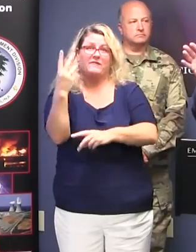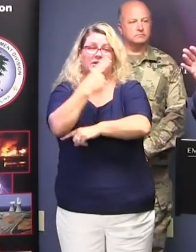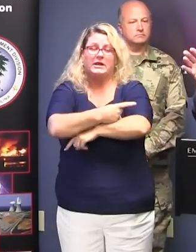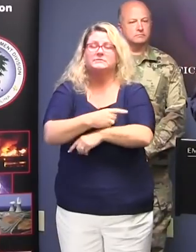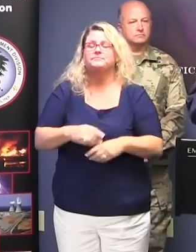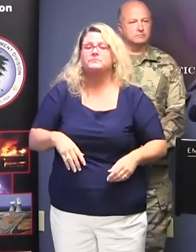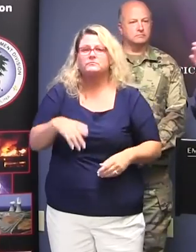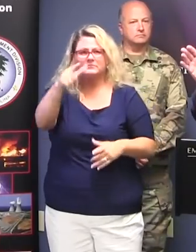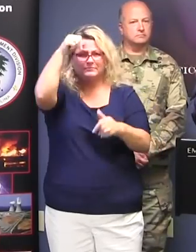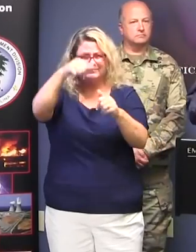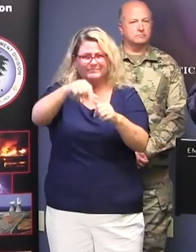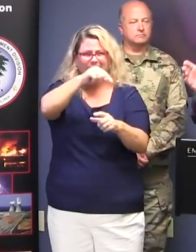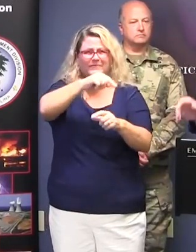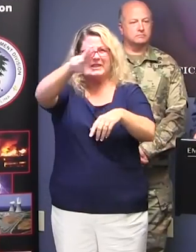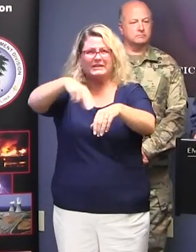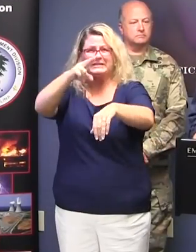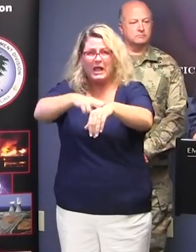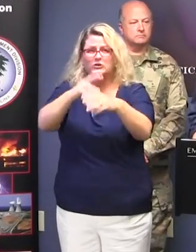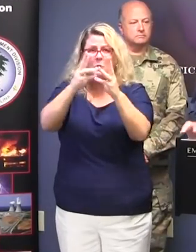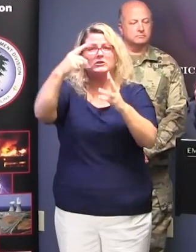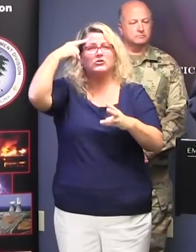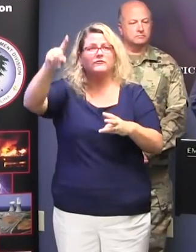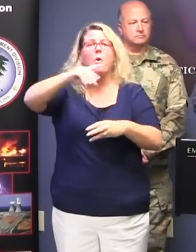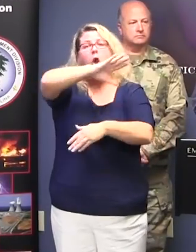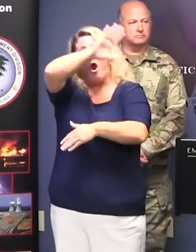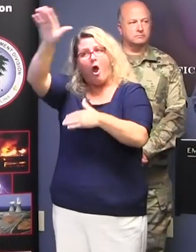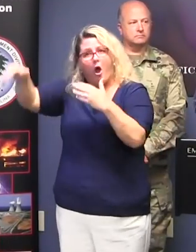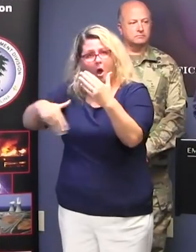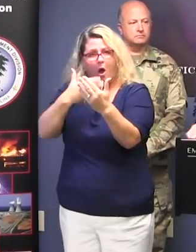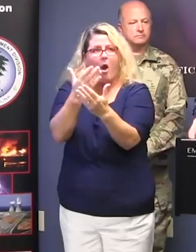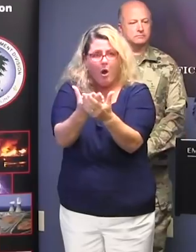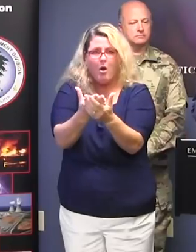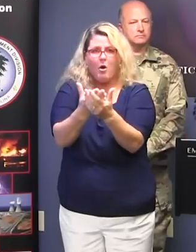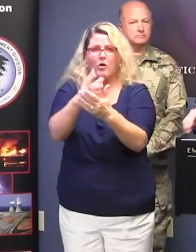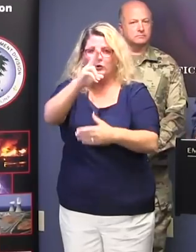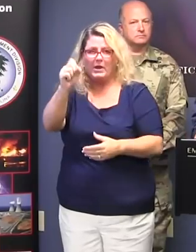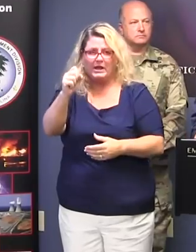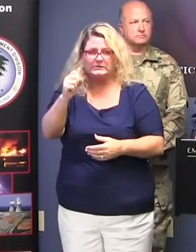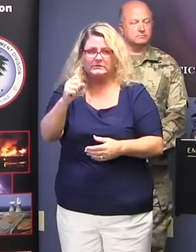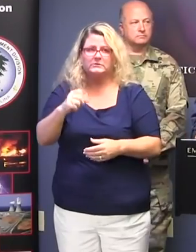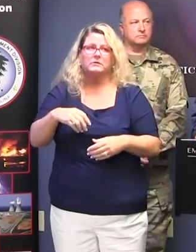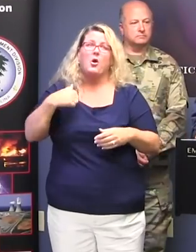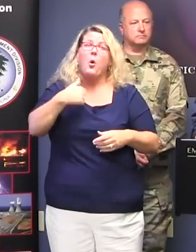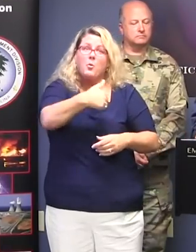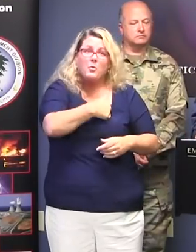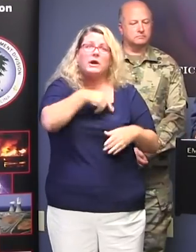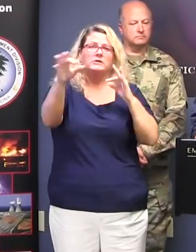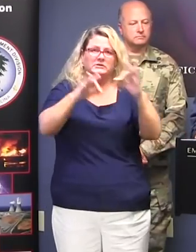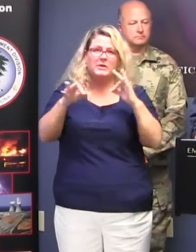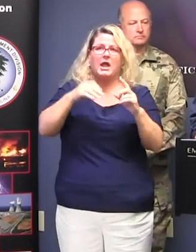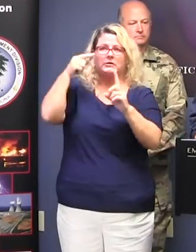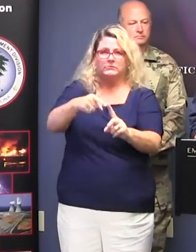national reports are for a national audience. They're not tailor-made for South Carolina. What you're hearing from us is tailor-made for South